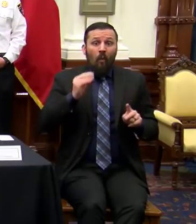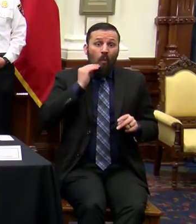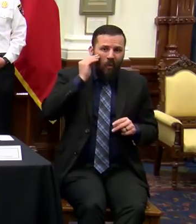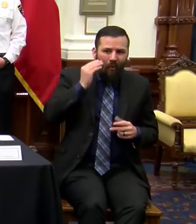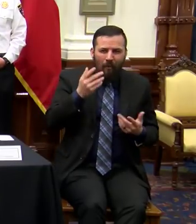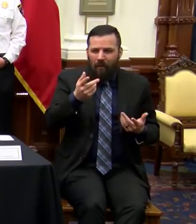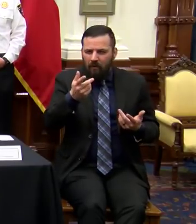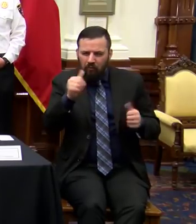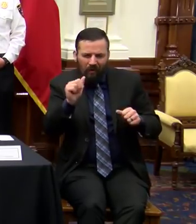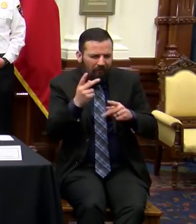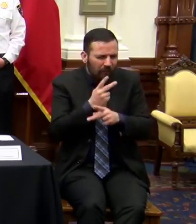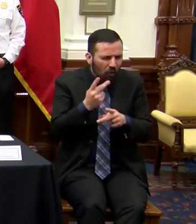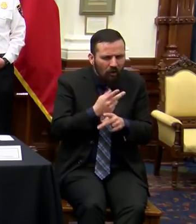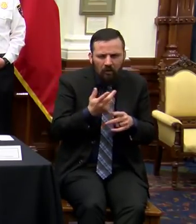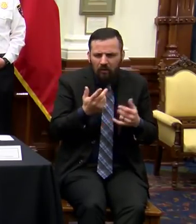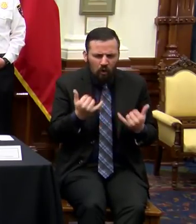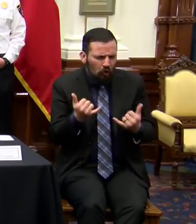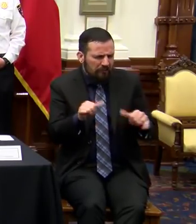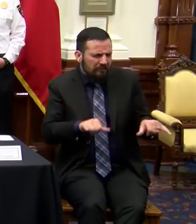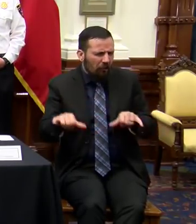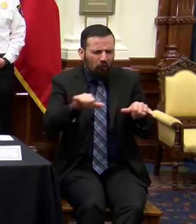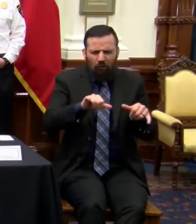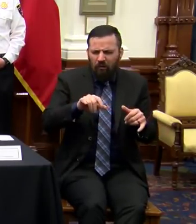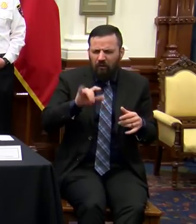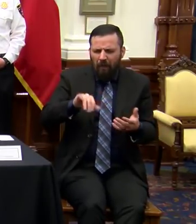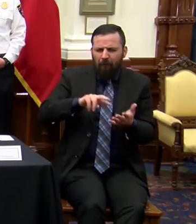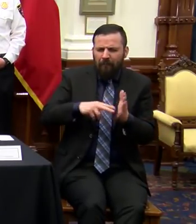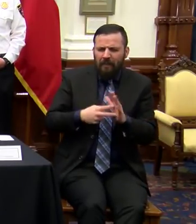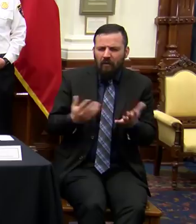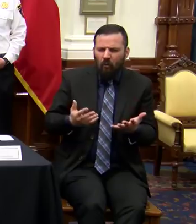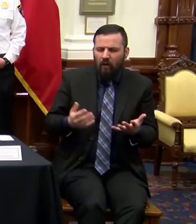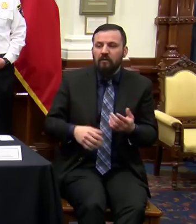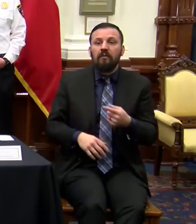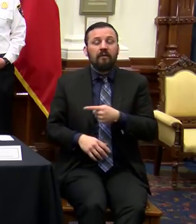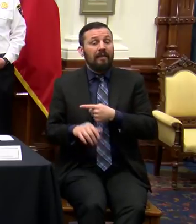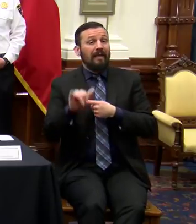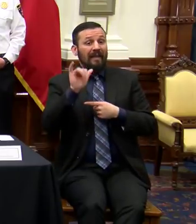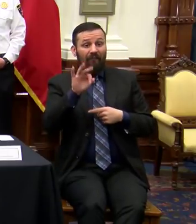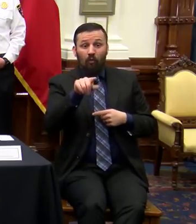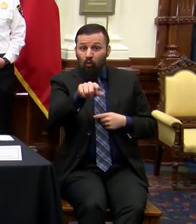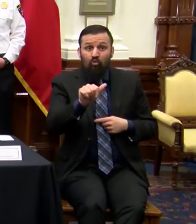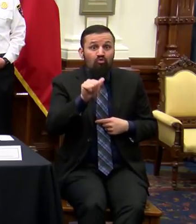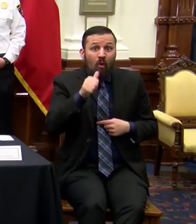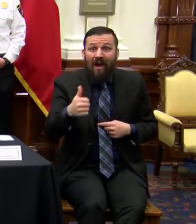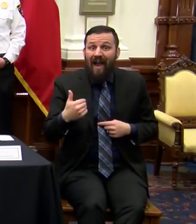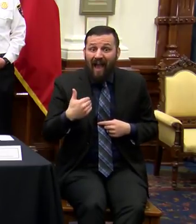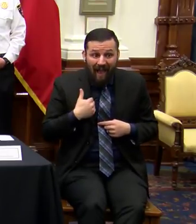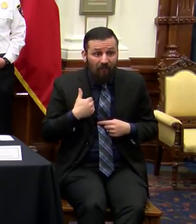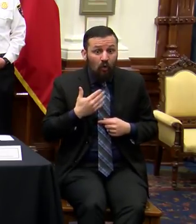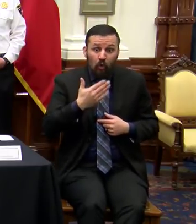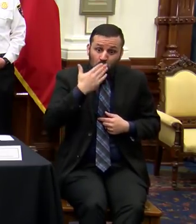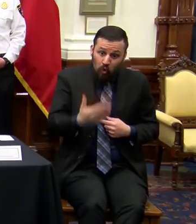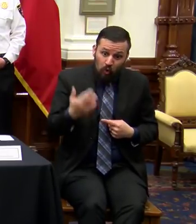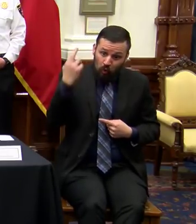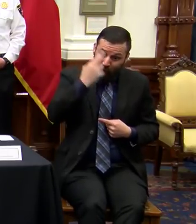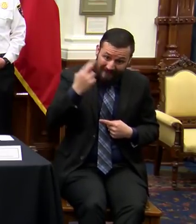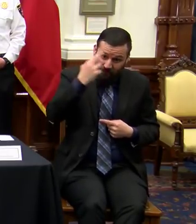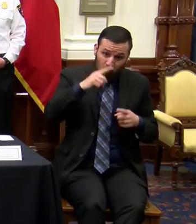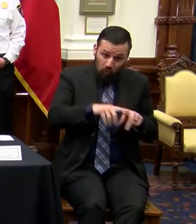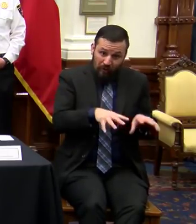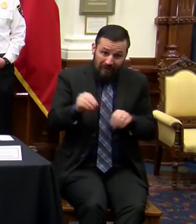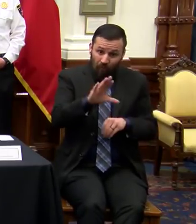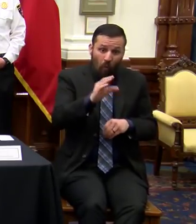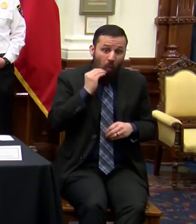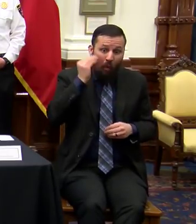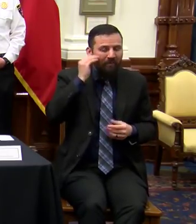to figure out, well, what does the current standard mean? If you don't have an essential reason to be leaving your home, you should not be leaving your home. It's